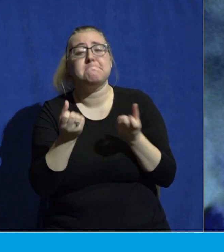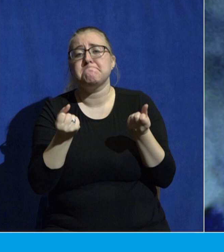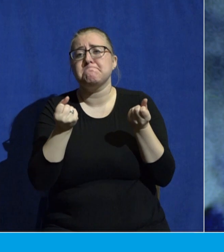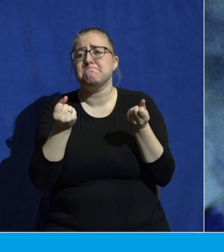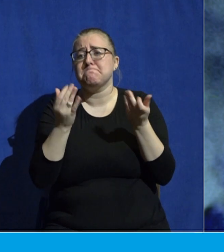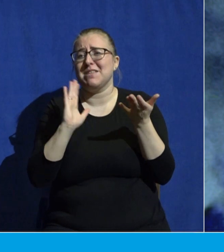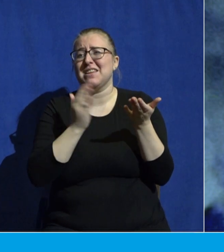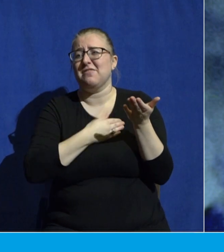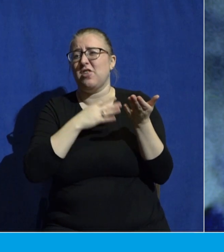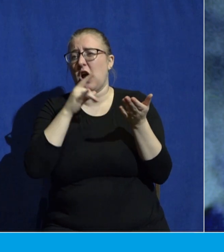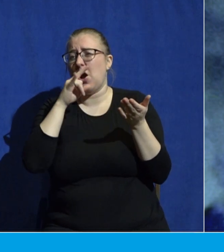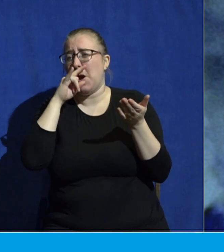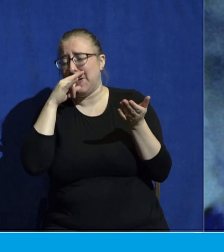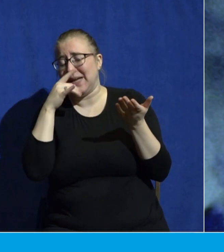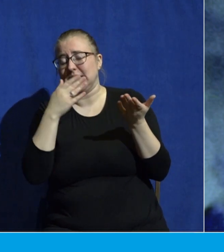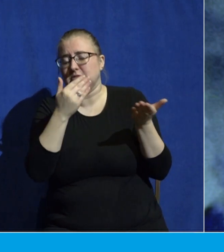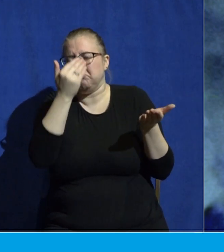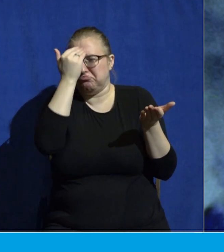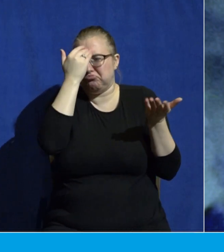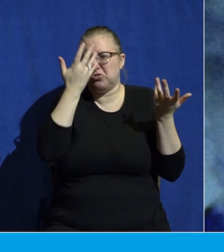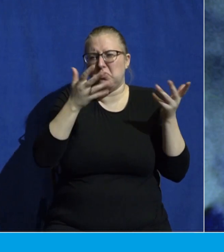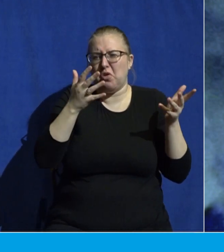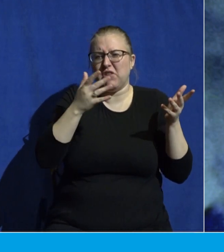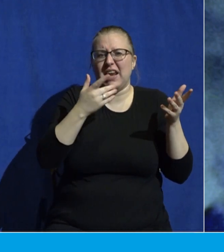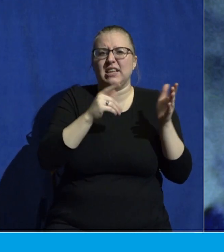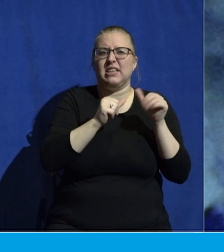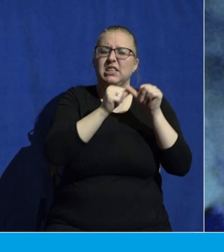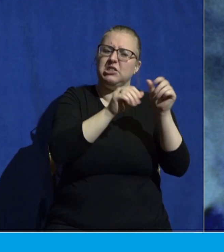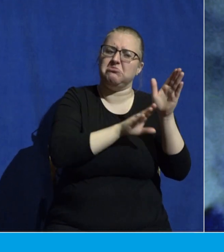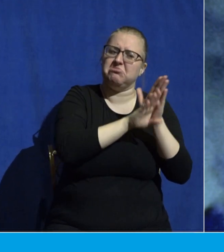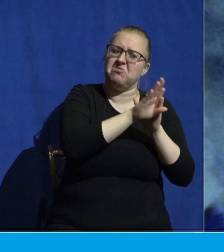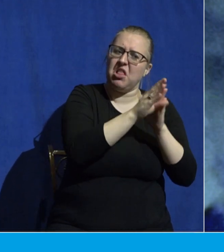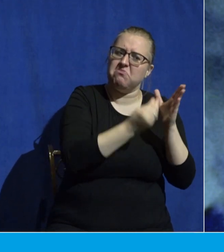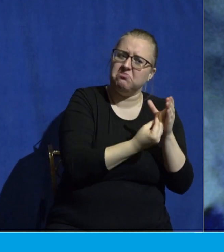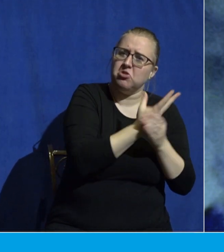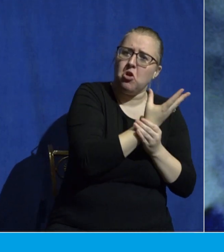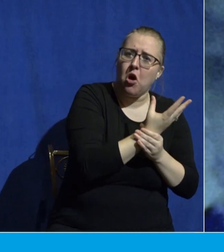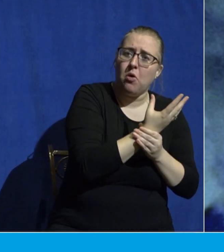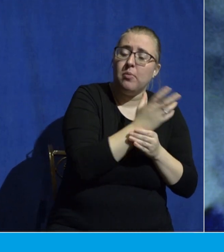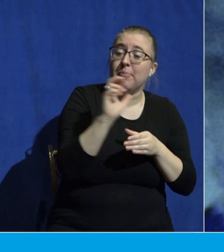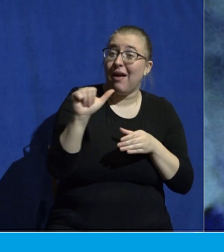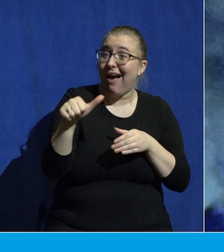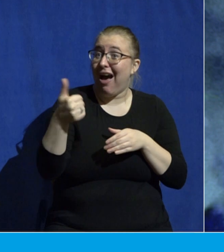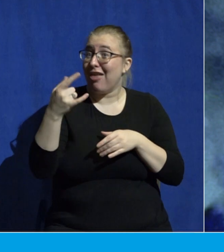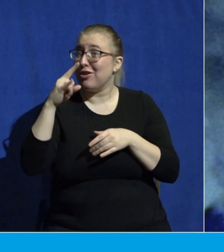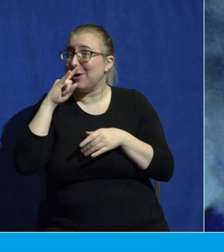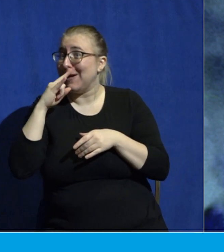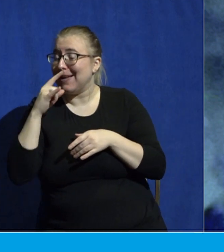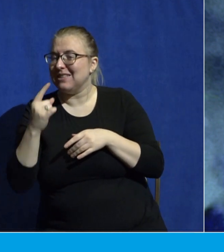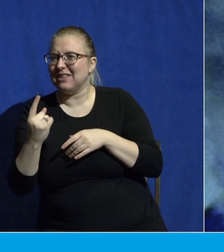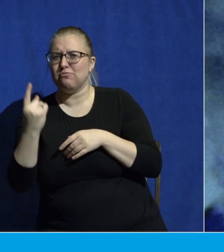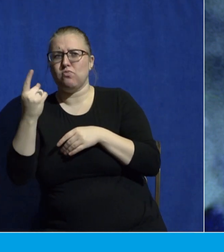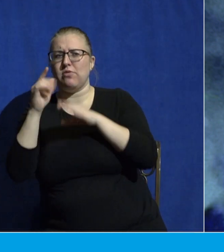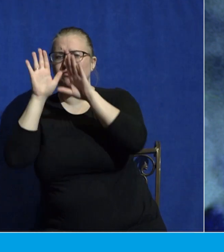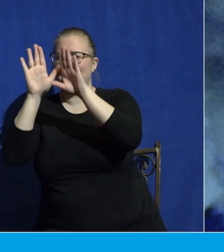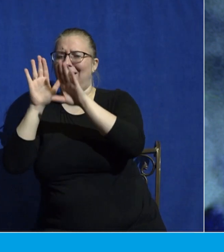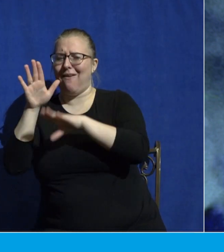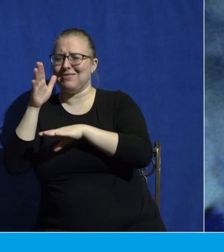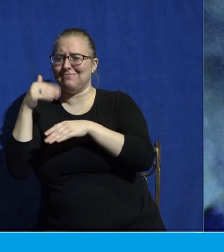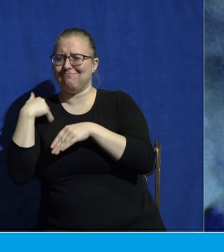knew this and were growing in this truth, there were others like one awesome young boy that I had the privilege of spending some time